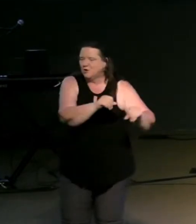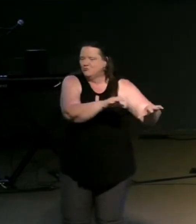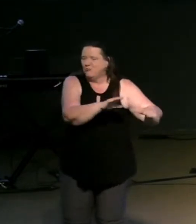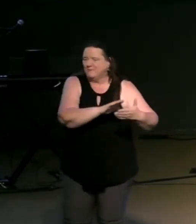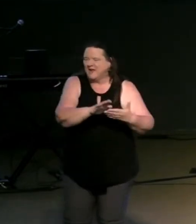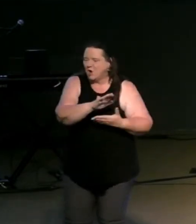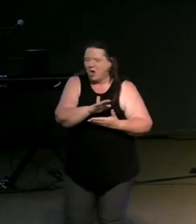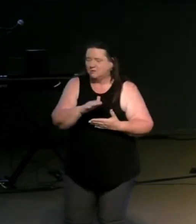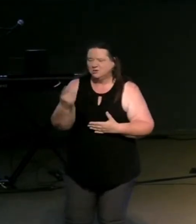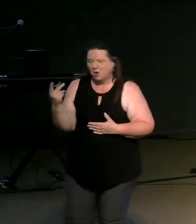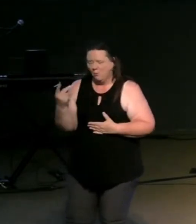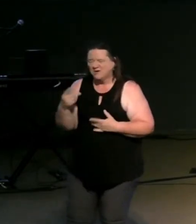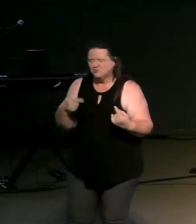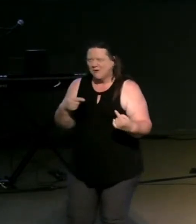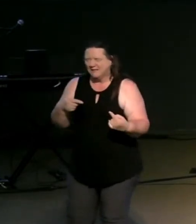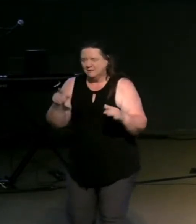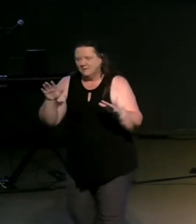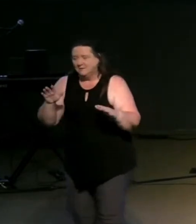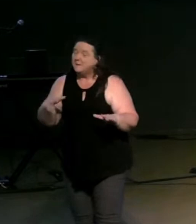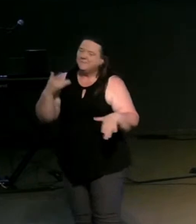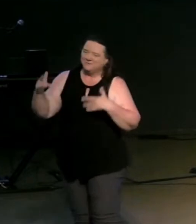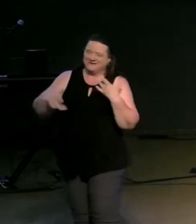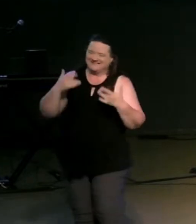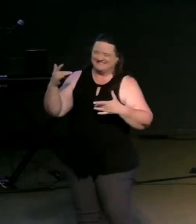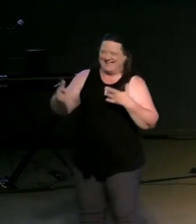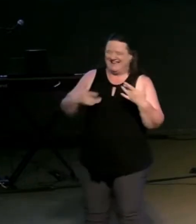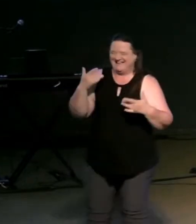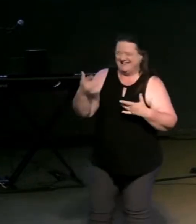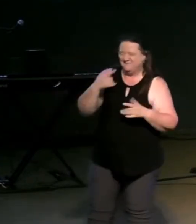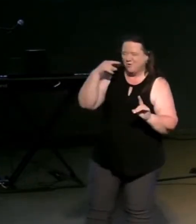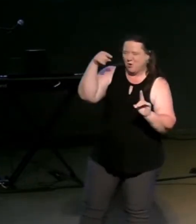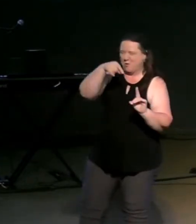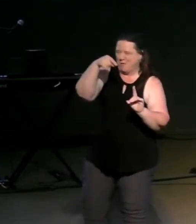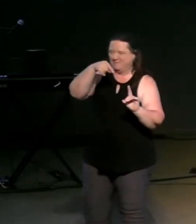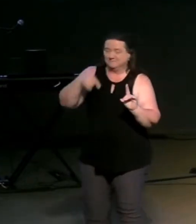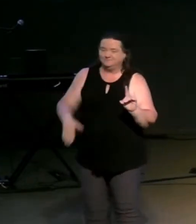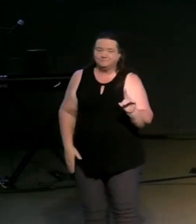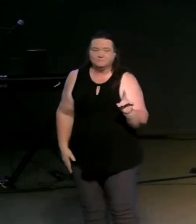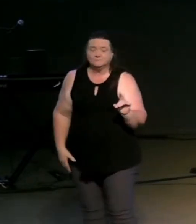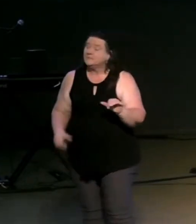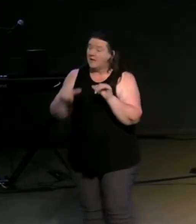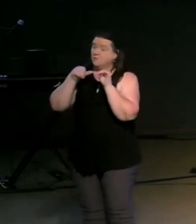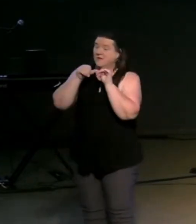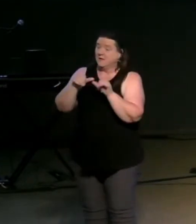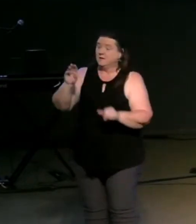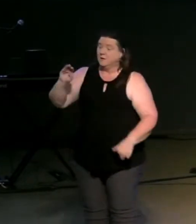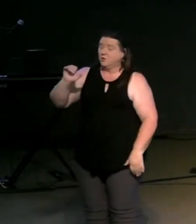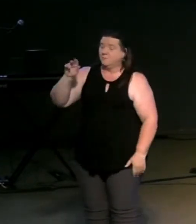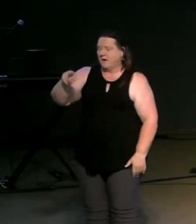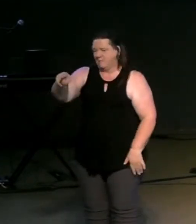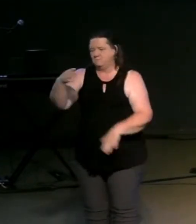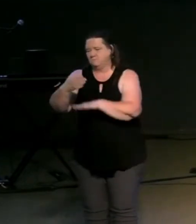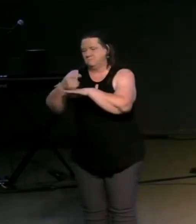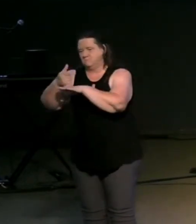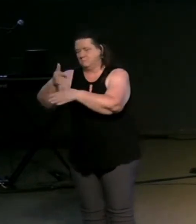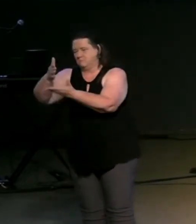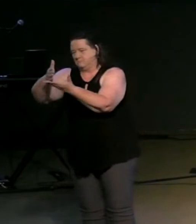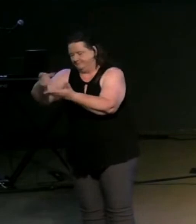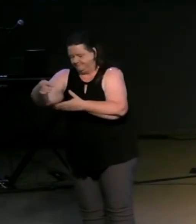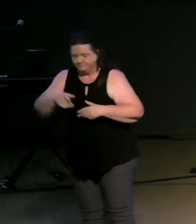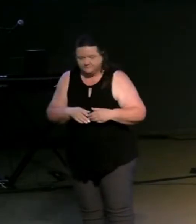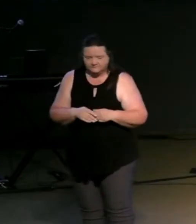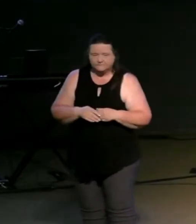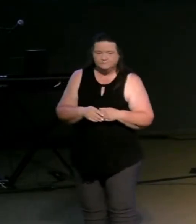through that but we're excited and and for her as we continue with where pastor bill left off